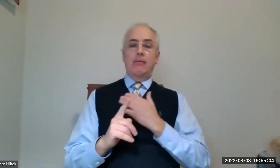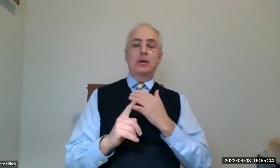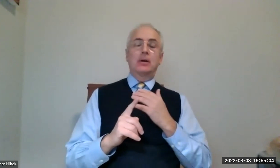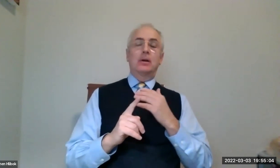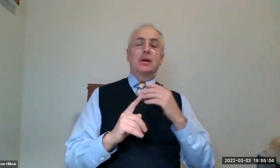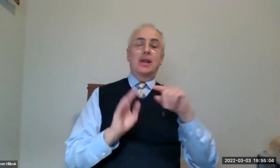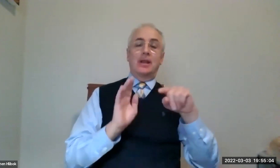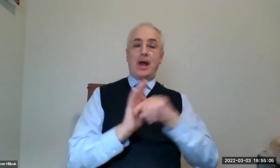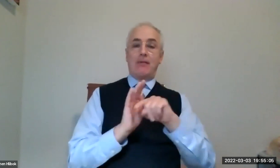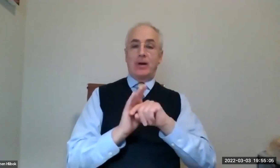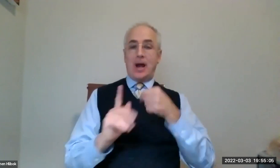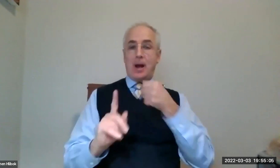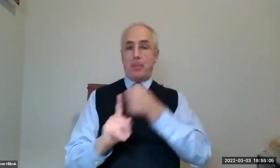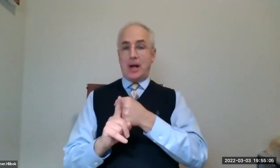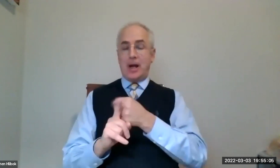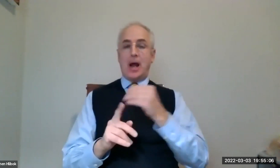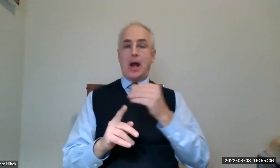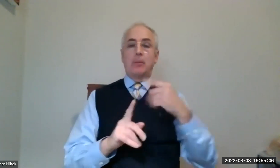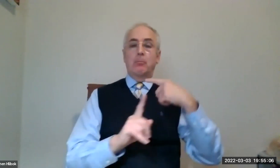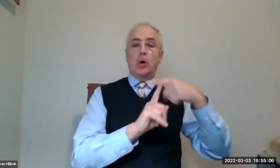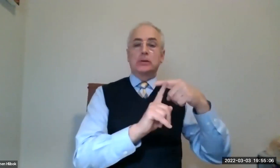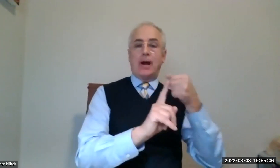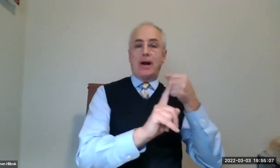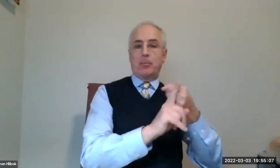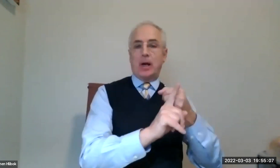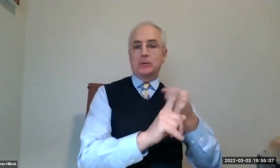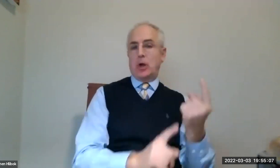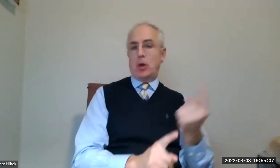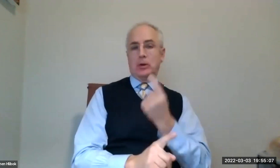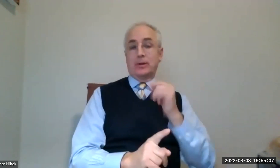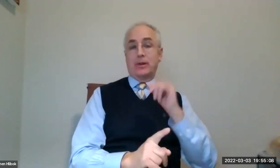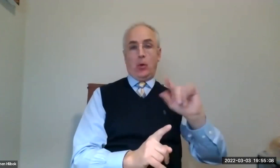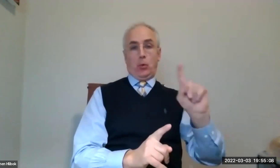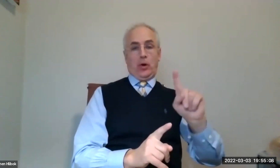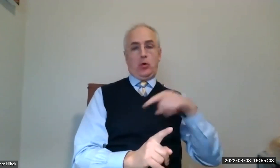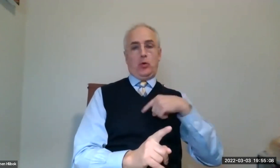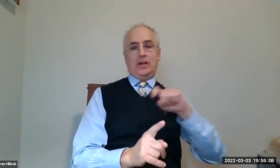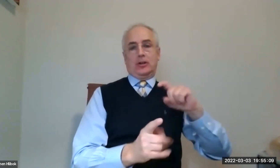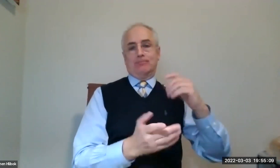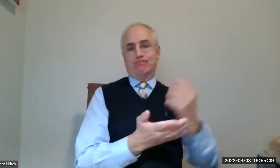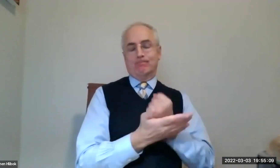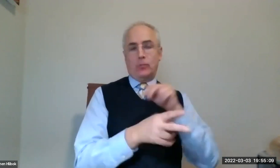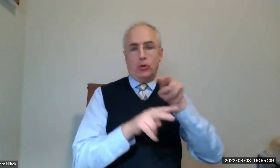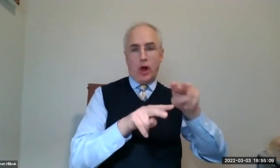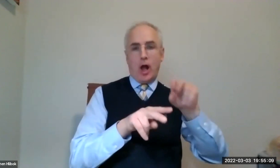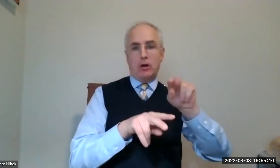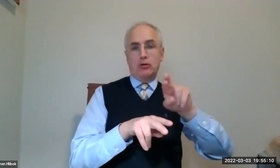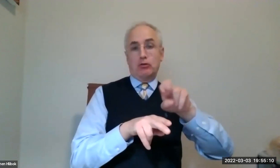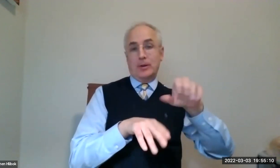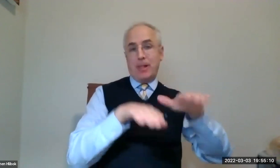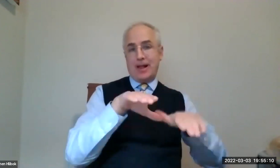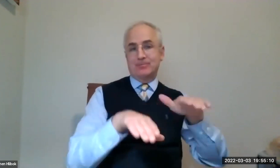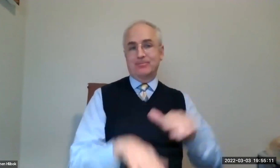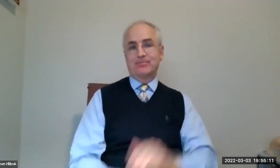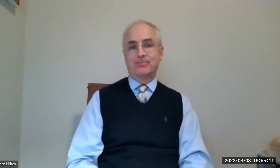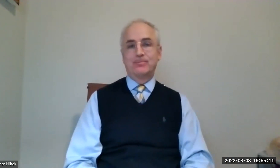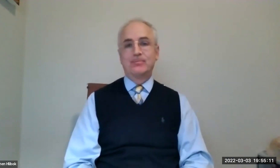since the last time you reviewed it and view the negative and positive impact that's possible because both are always